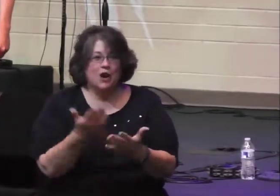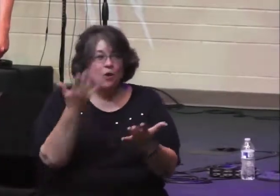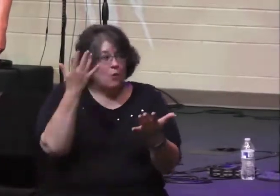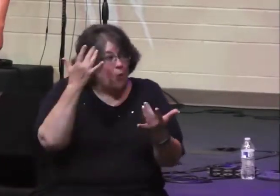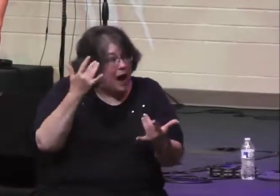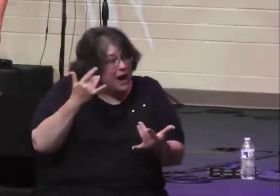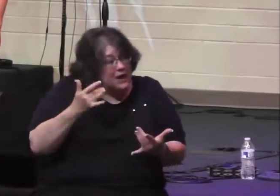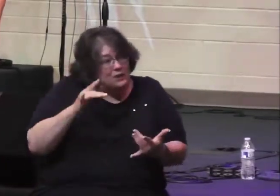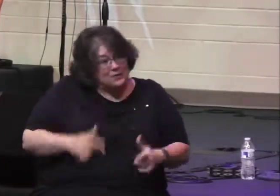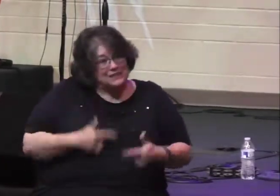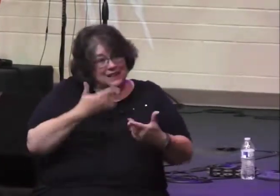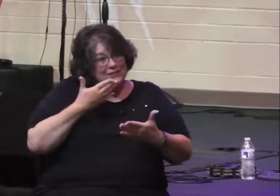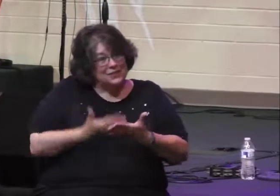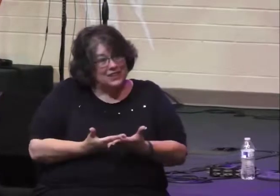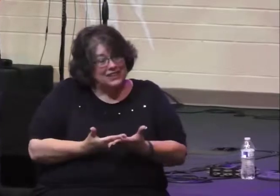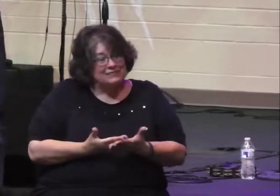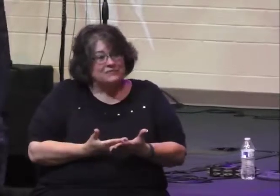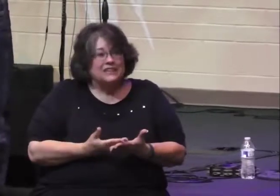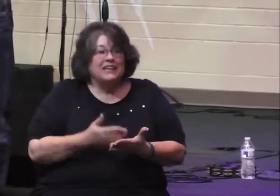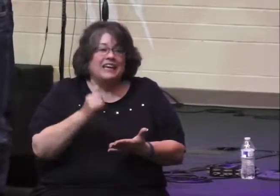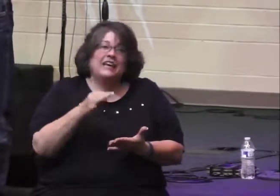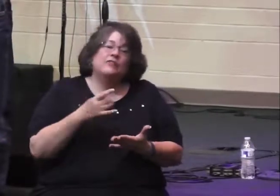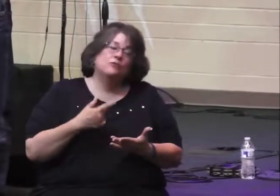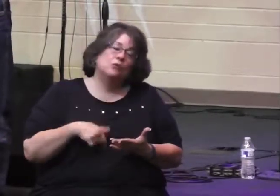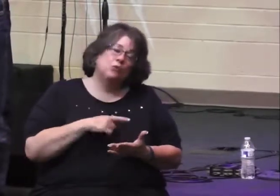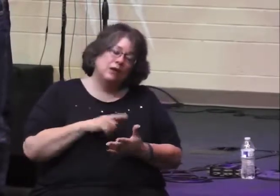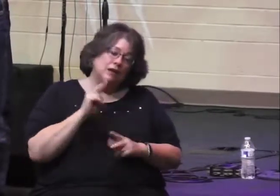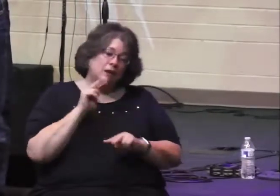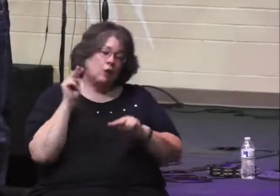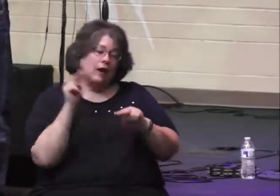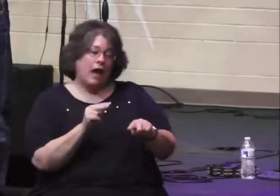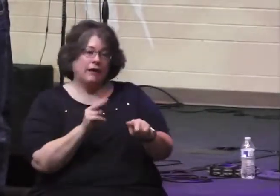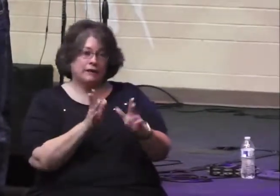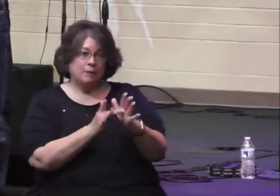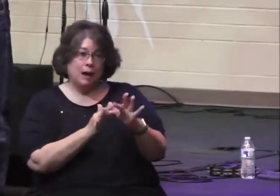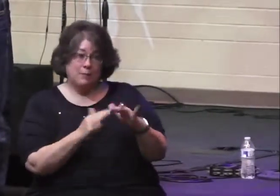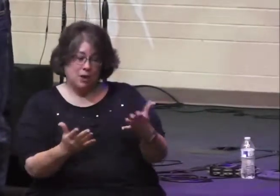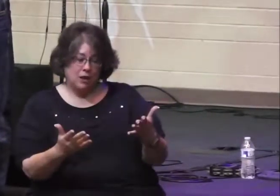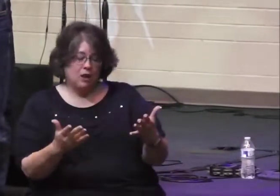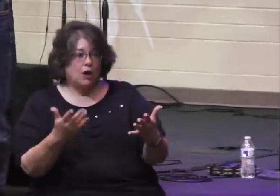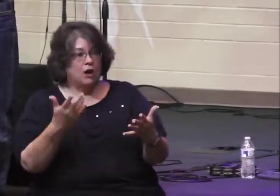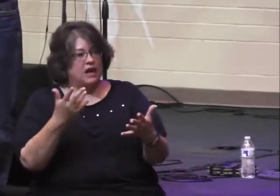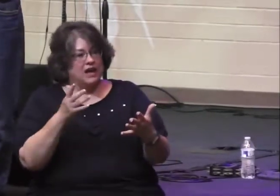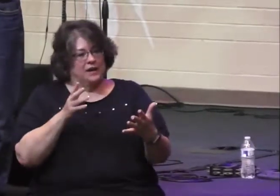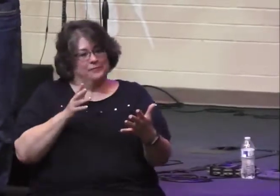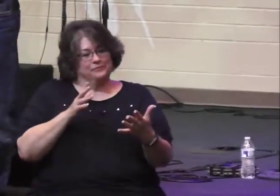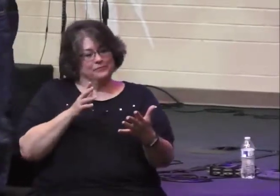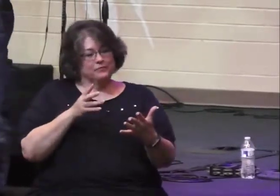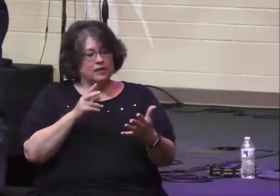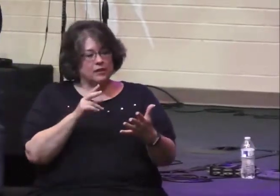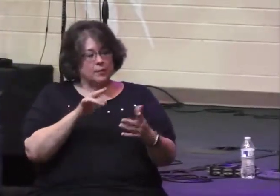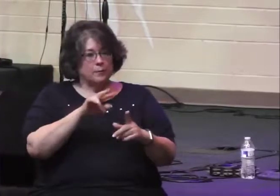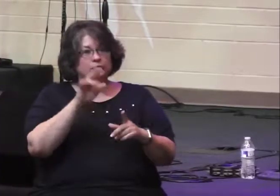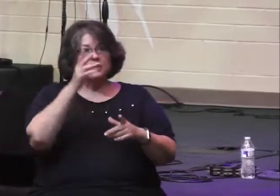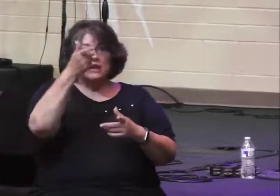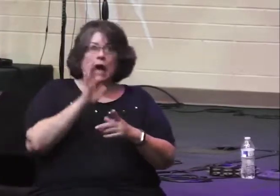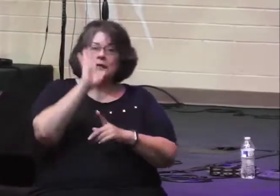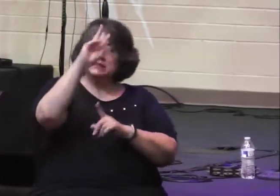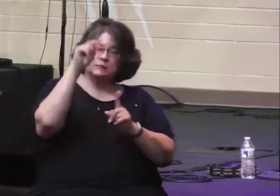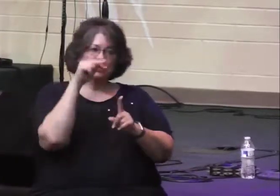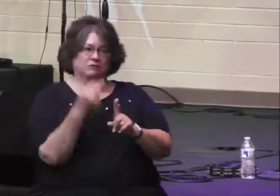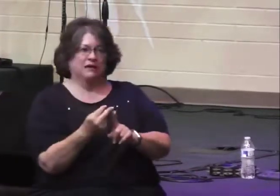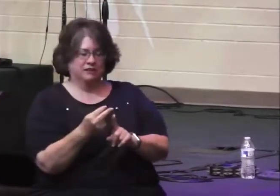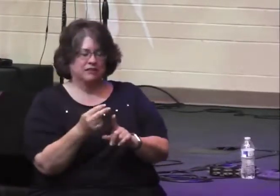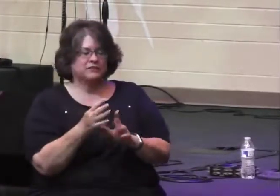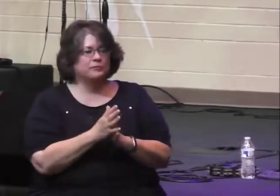If we think about the biblical perspective on kingship, and this would go for the biblical perspective on any kind of governmental leadership,